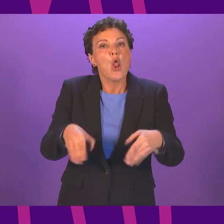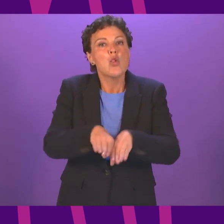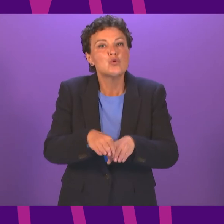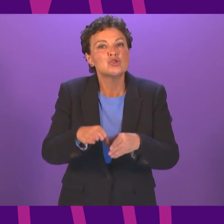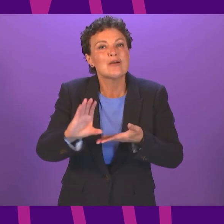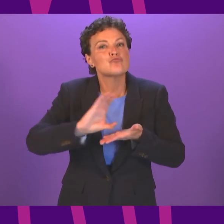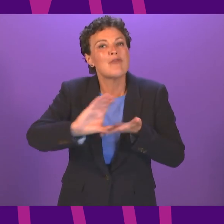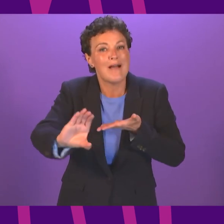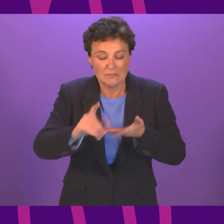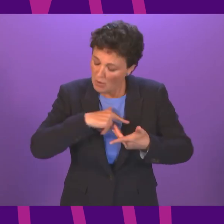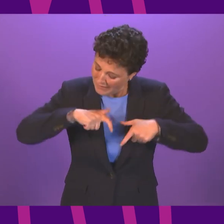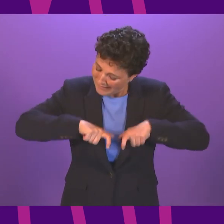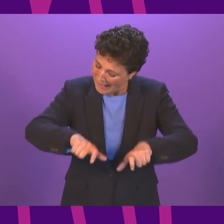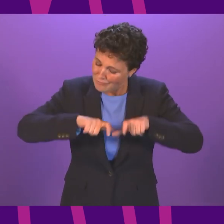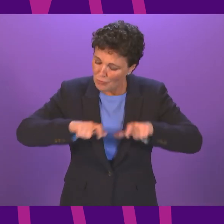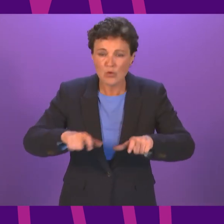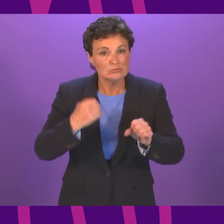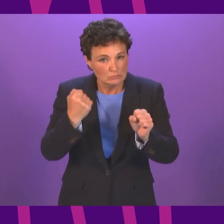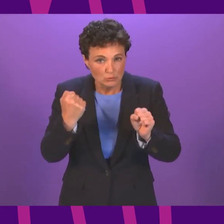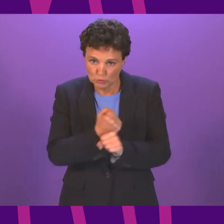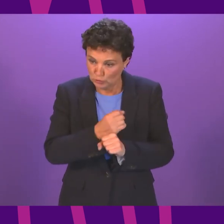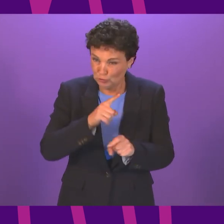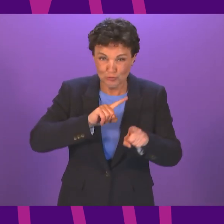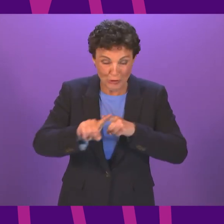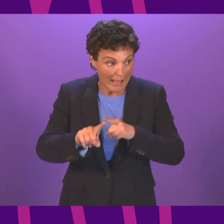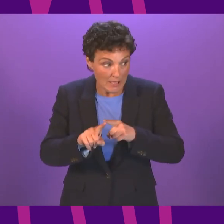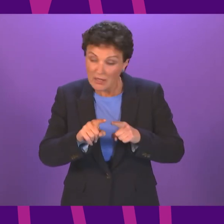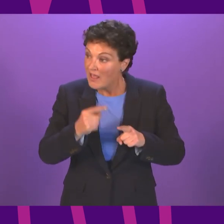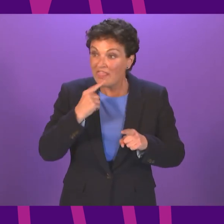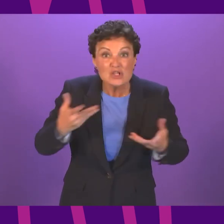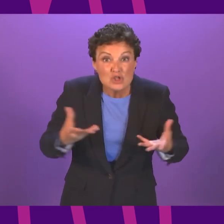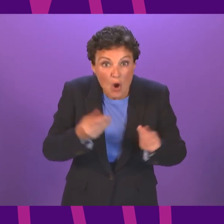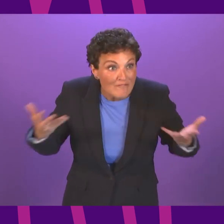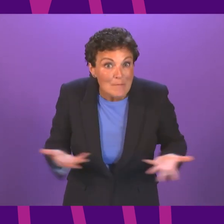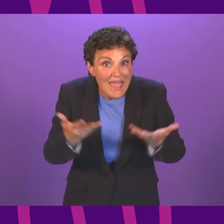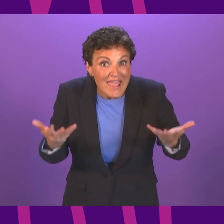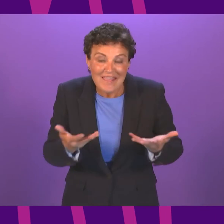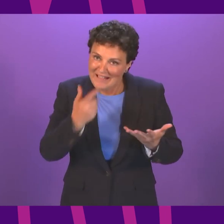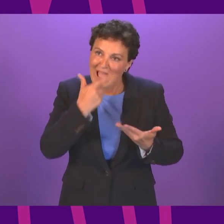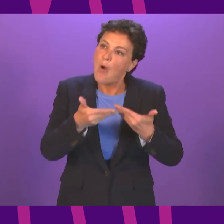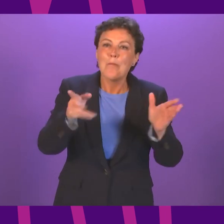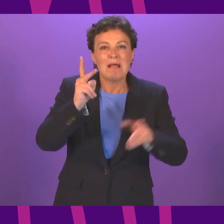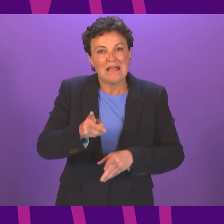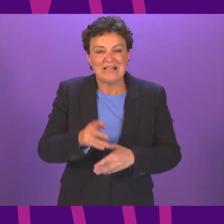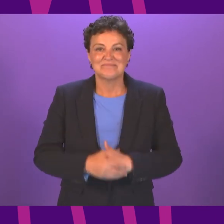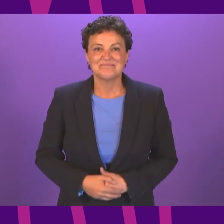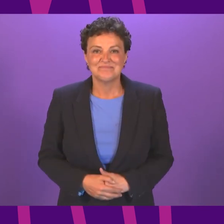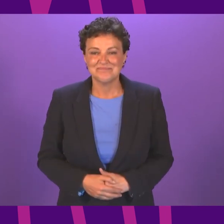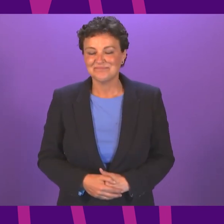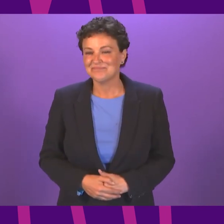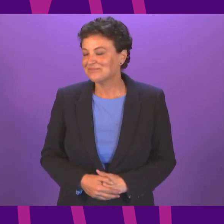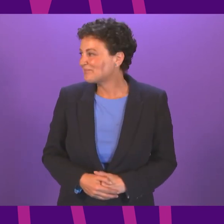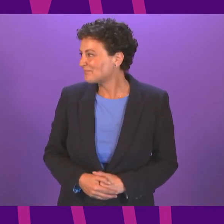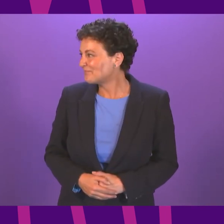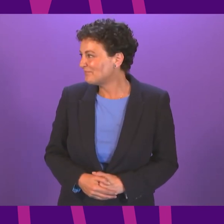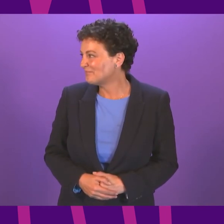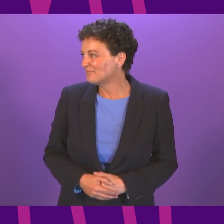continue to do everything we can to get to a position as quickly as possible where soft play centres are able to open again. I call Jackie Dumbar to be